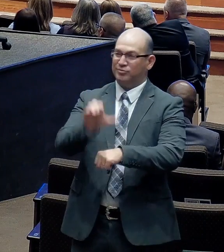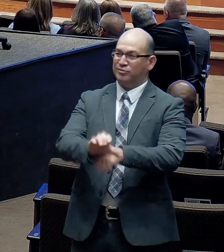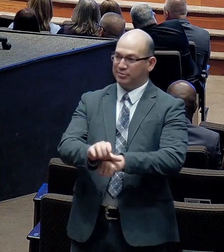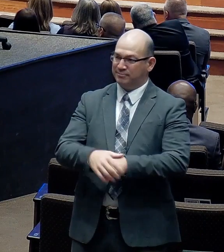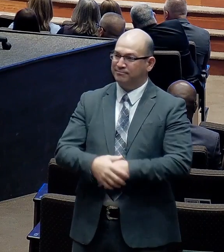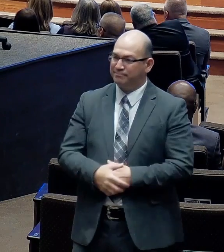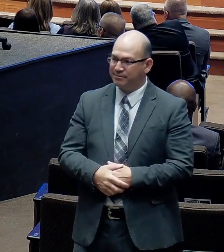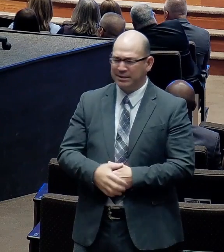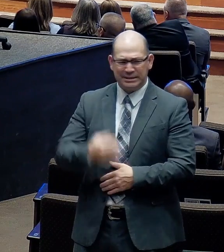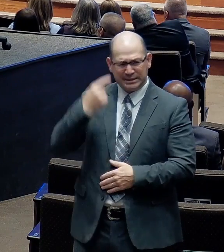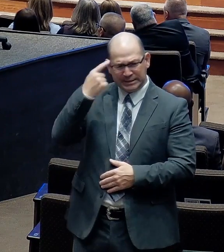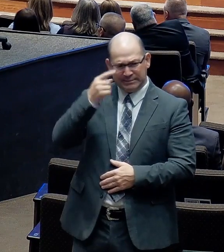Pastors.